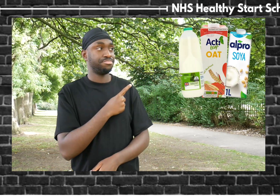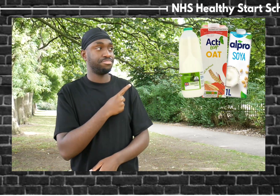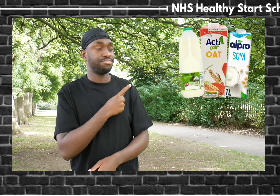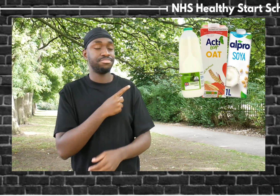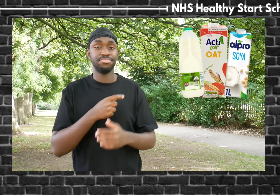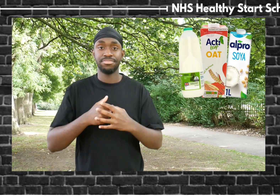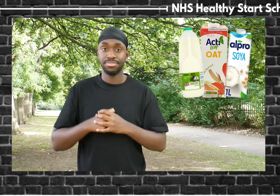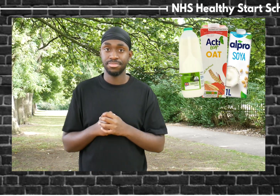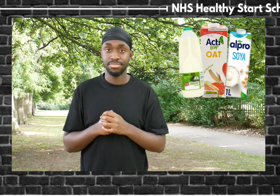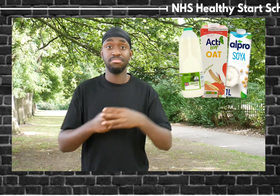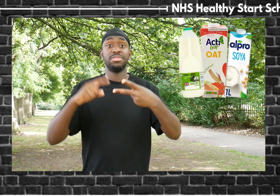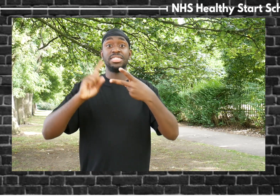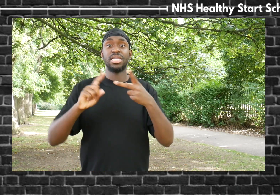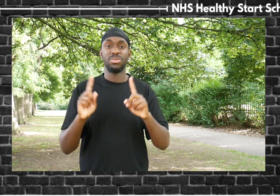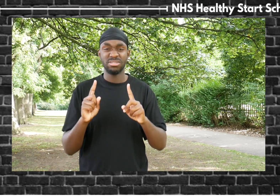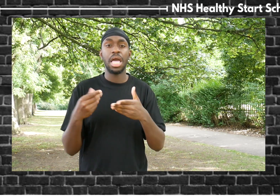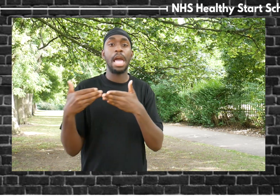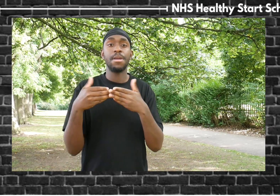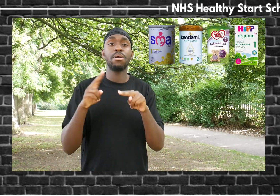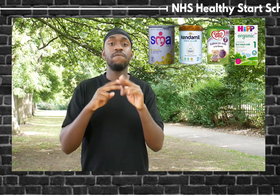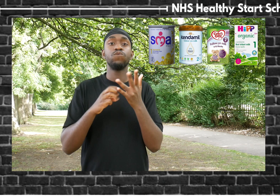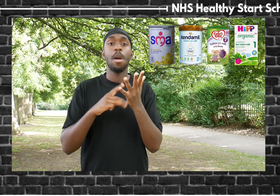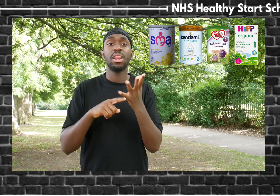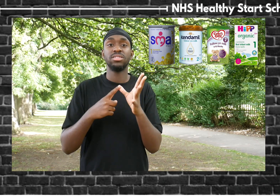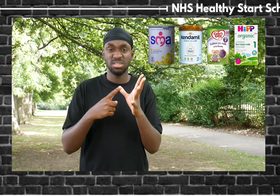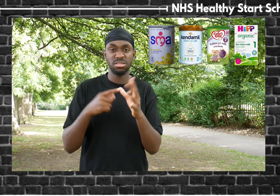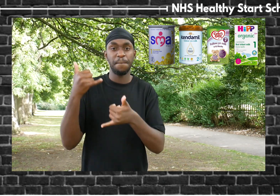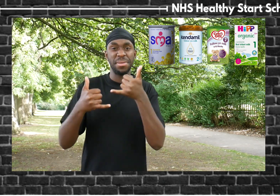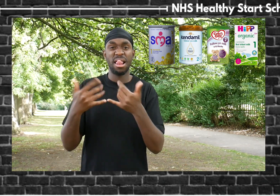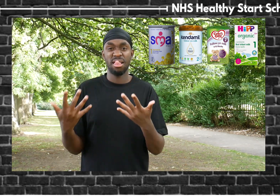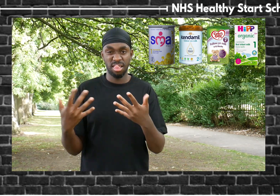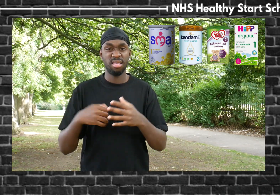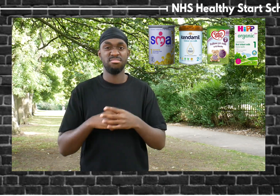baby formula milk,